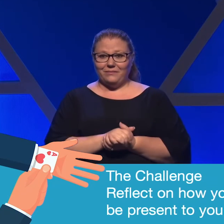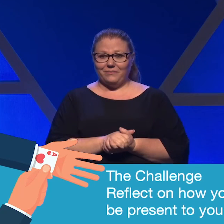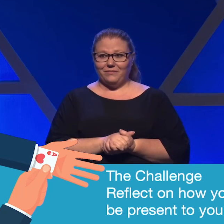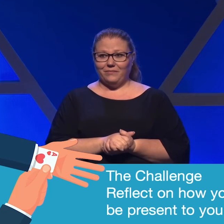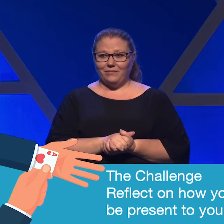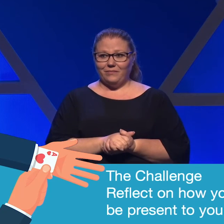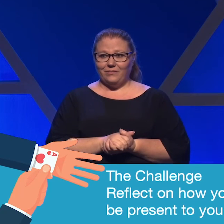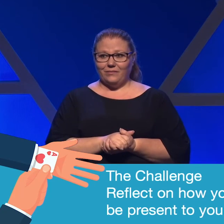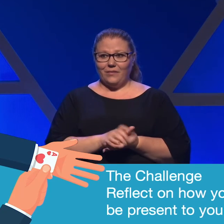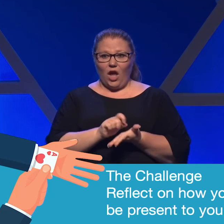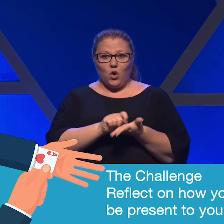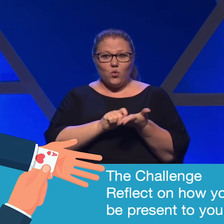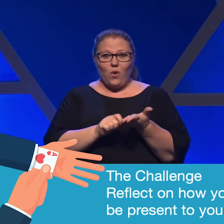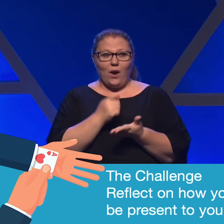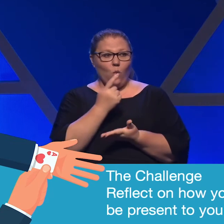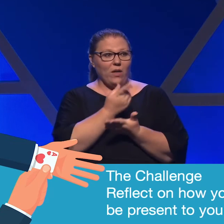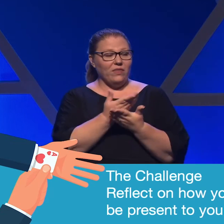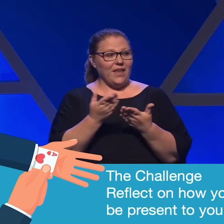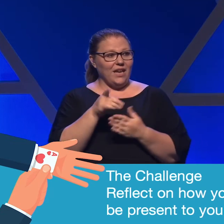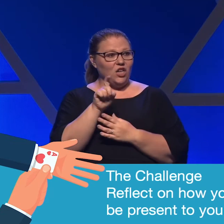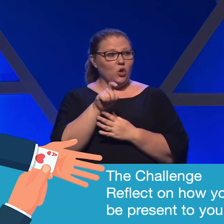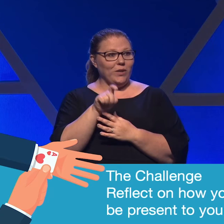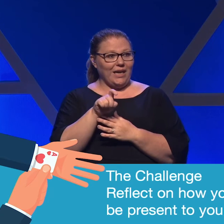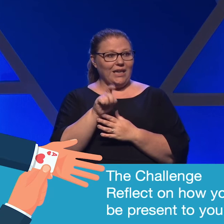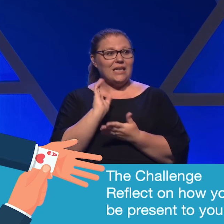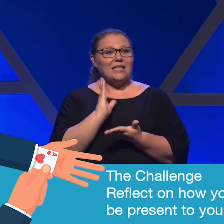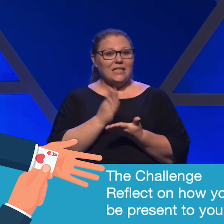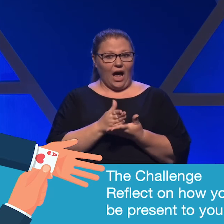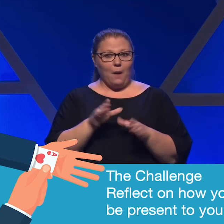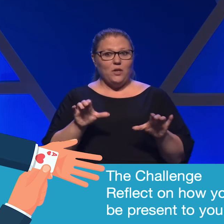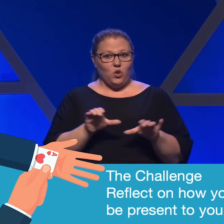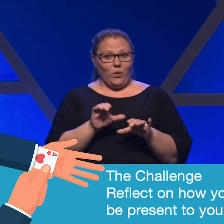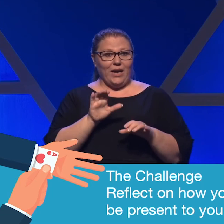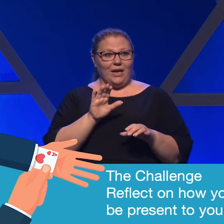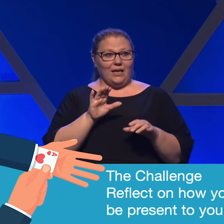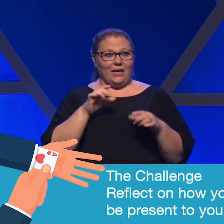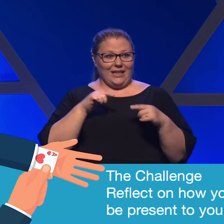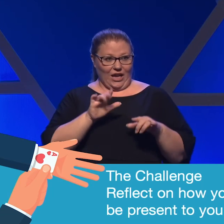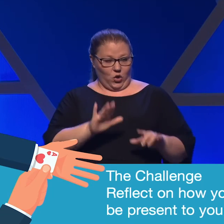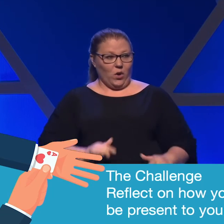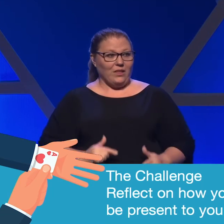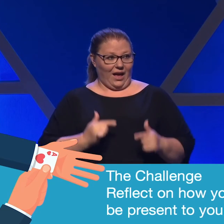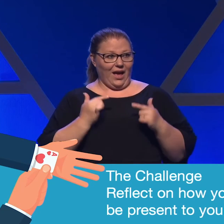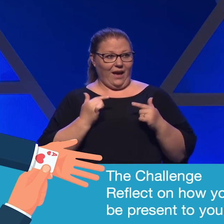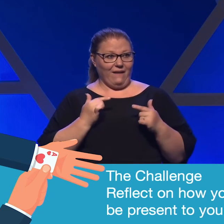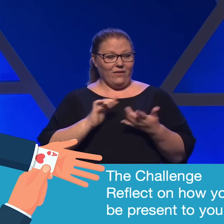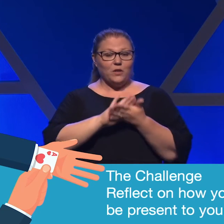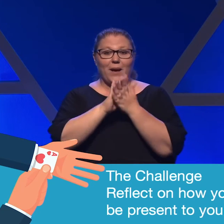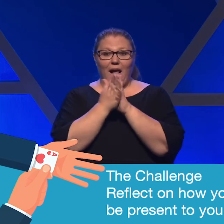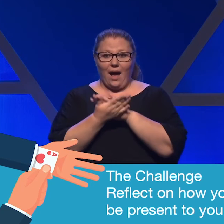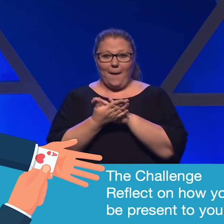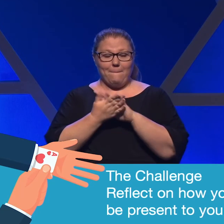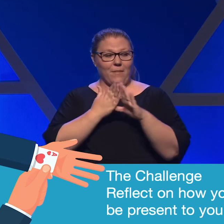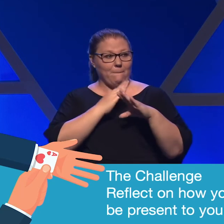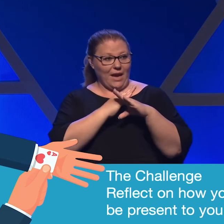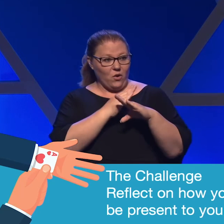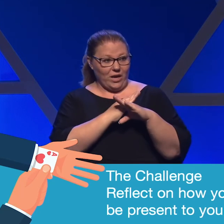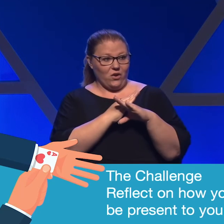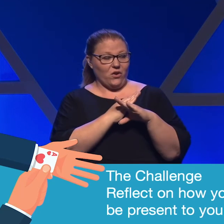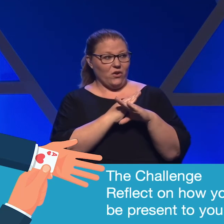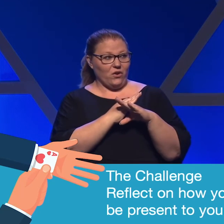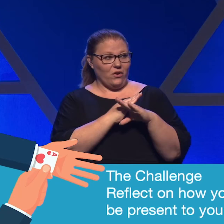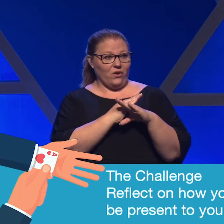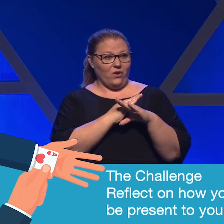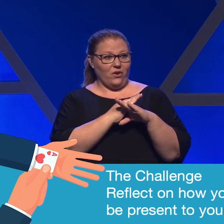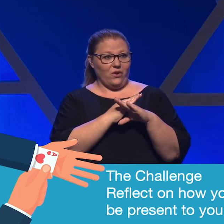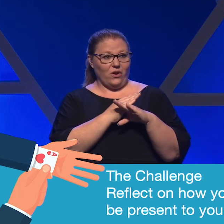Write one thing you need to stop doing in your life that has become a barrier to